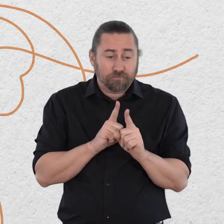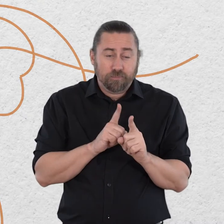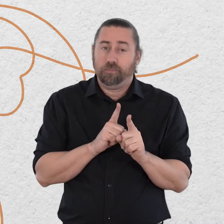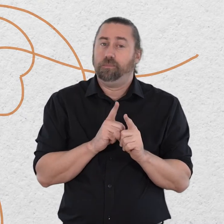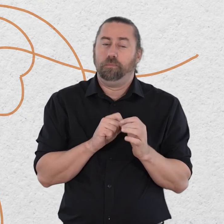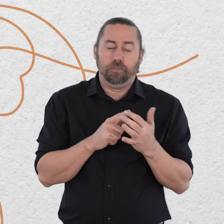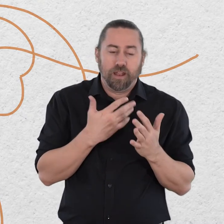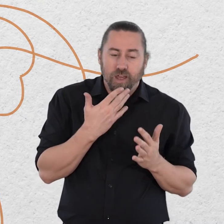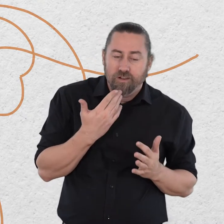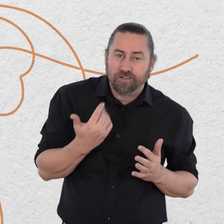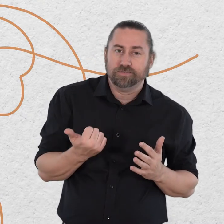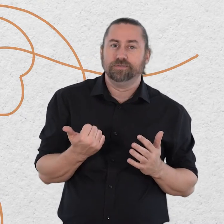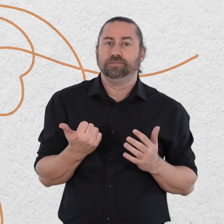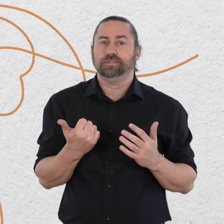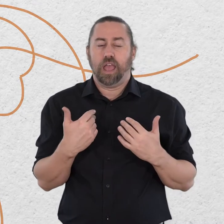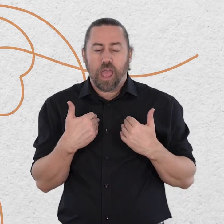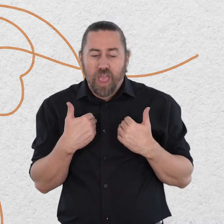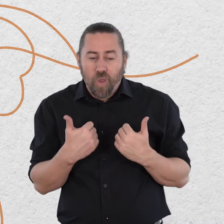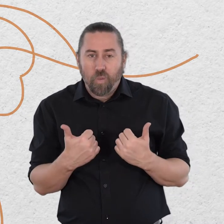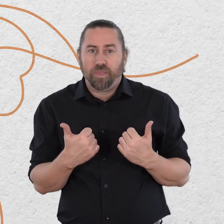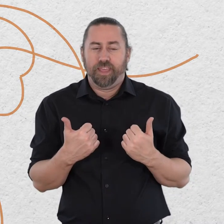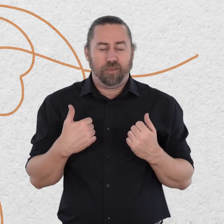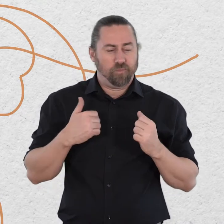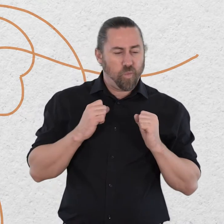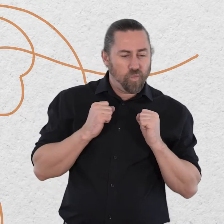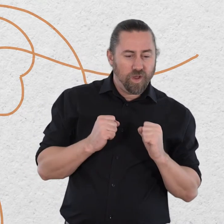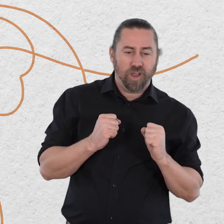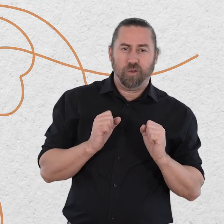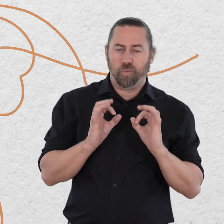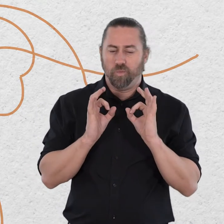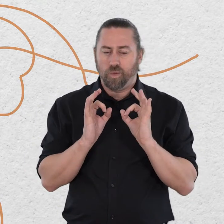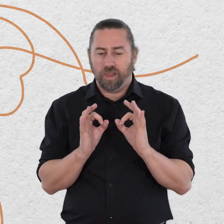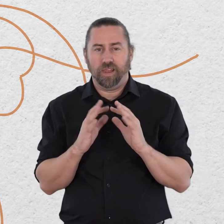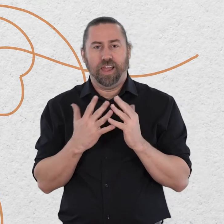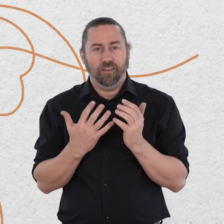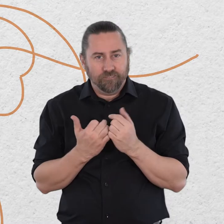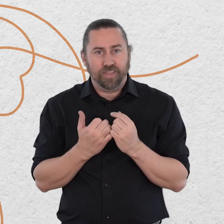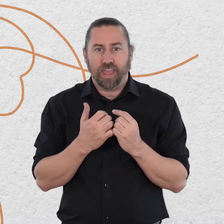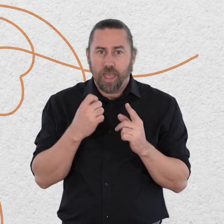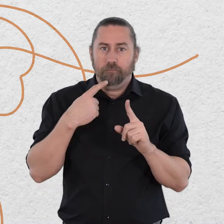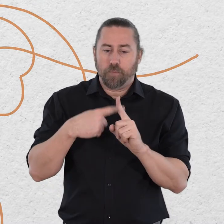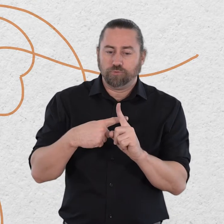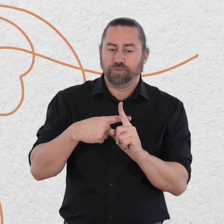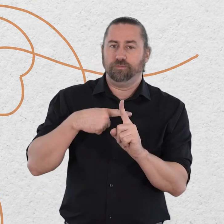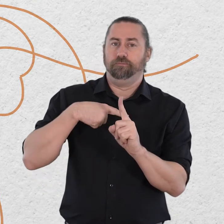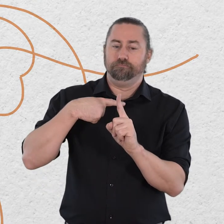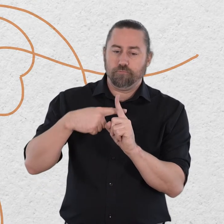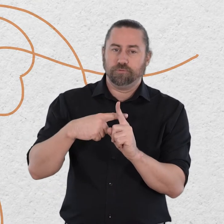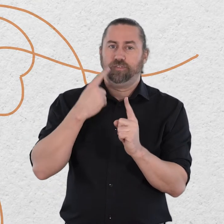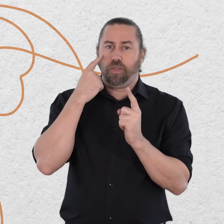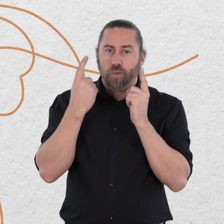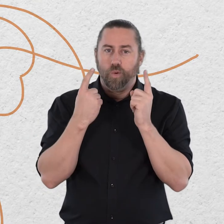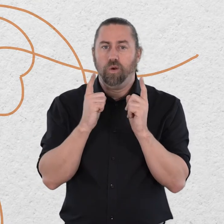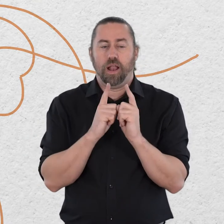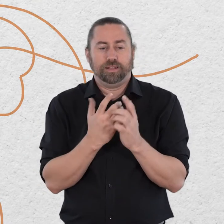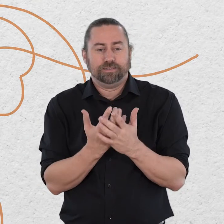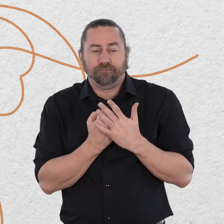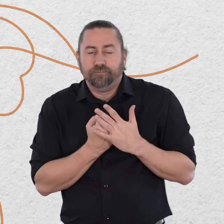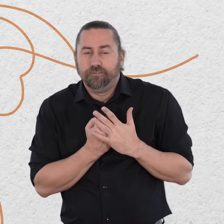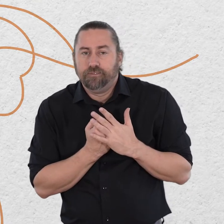repeating these internally in words that are meaningful for you may you may be safe may and protected